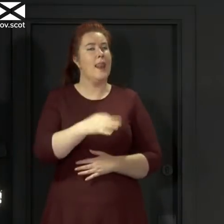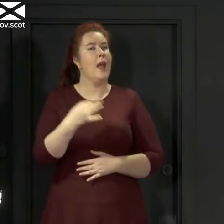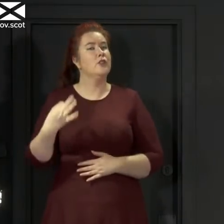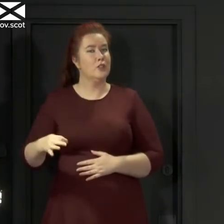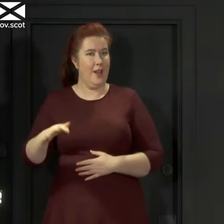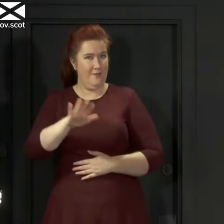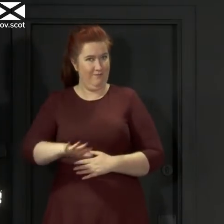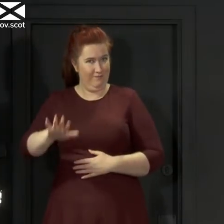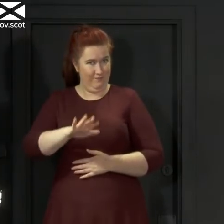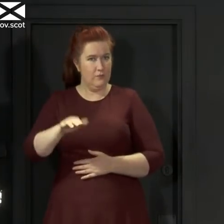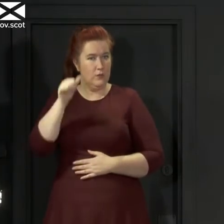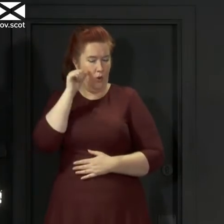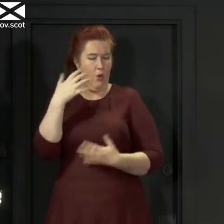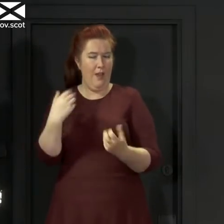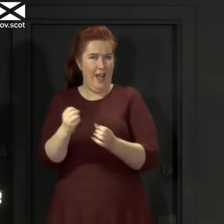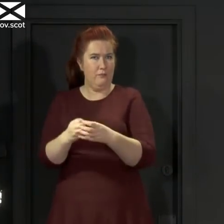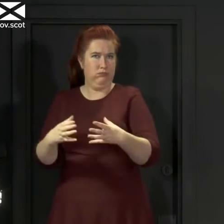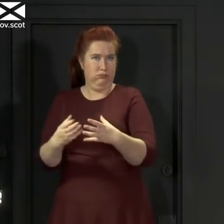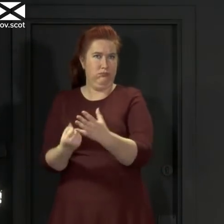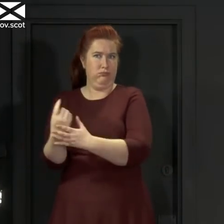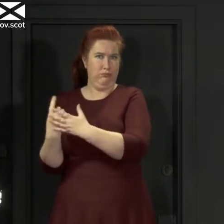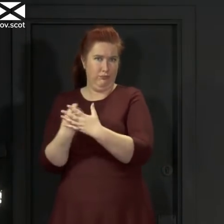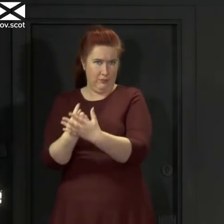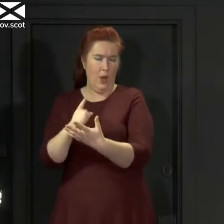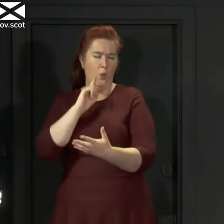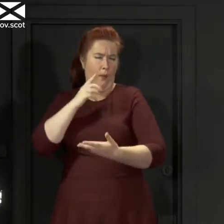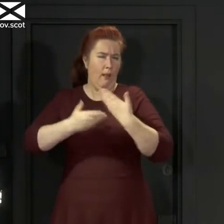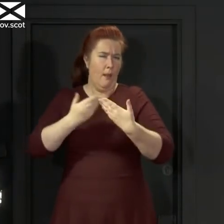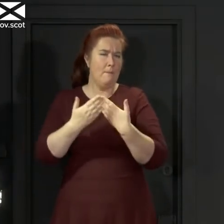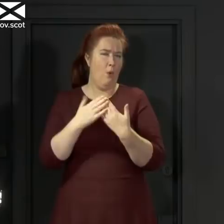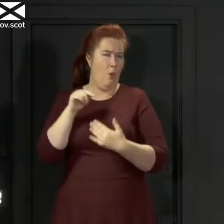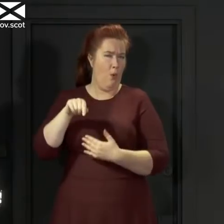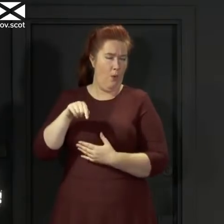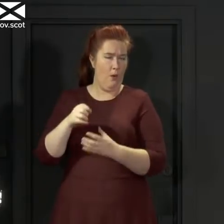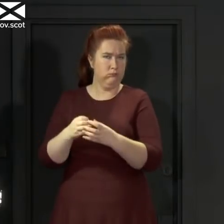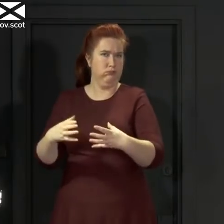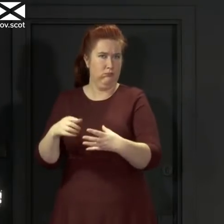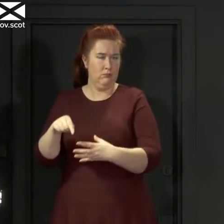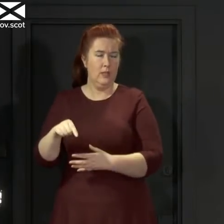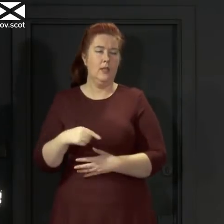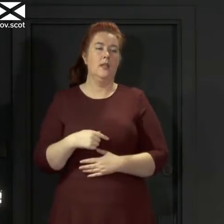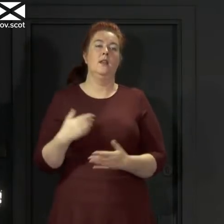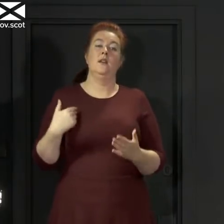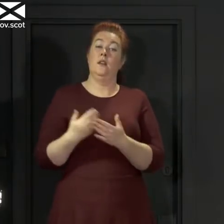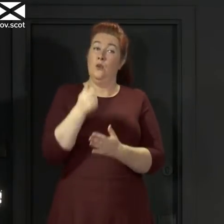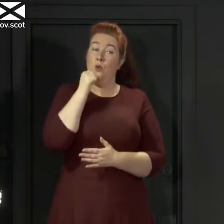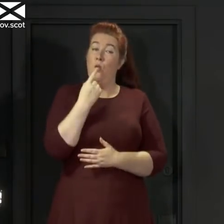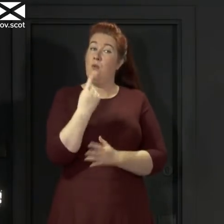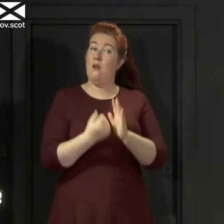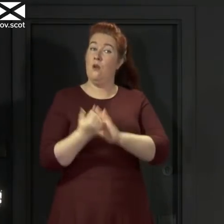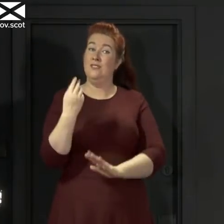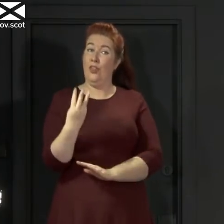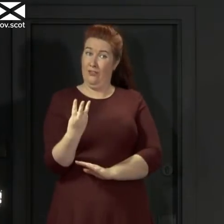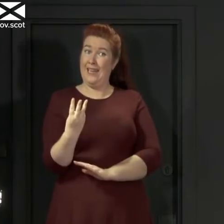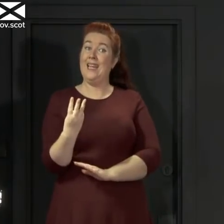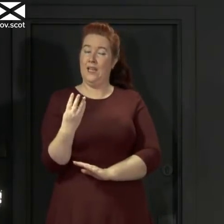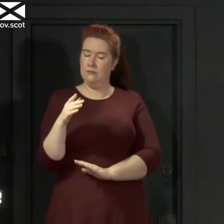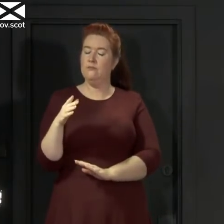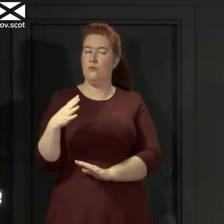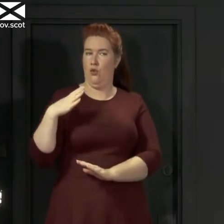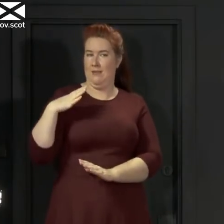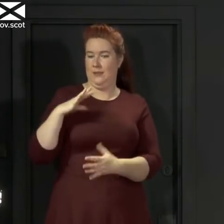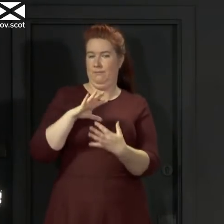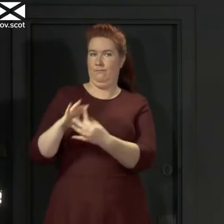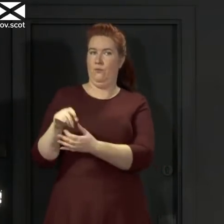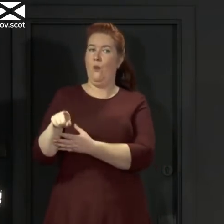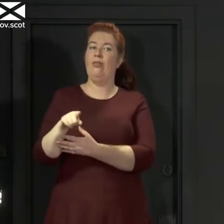we are dealing with an outbreak, which I'll say more about shortly. And at this stage, we know that one of these three is associated with that